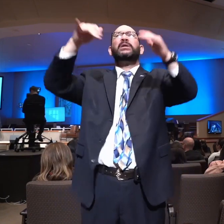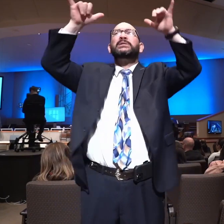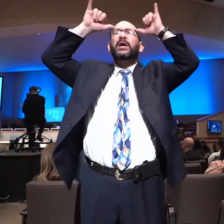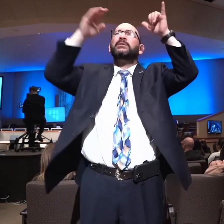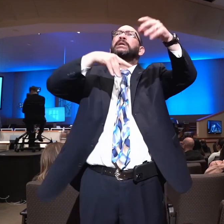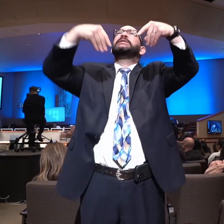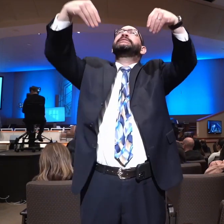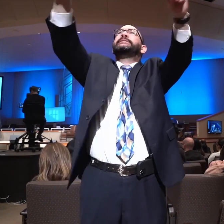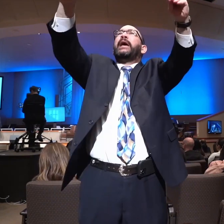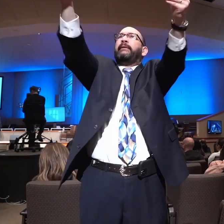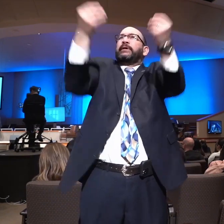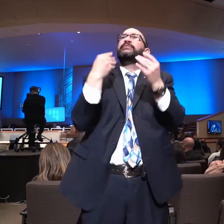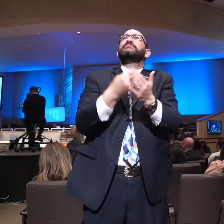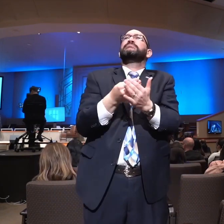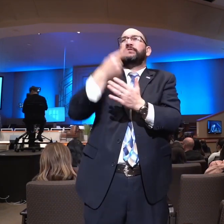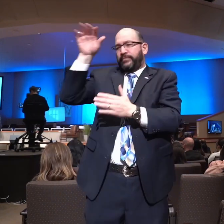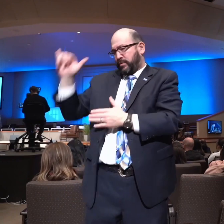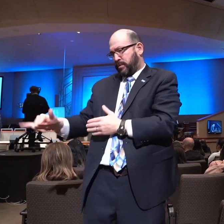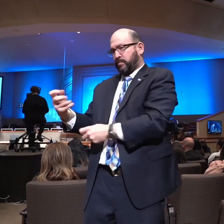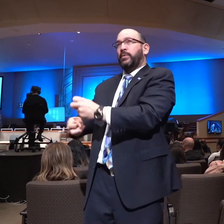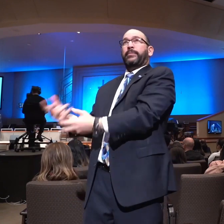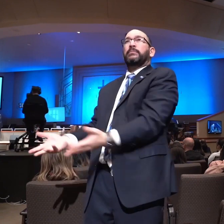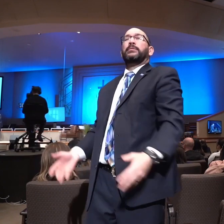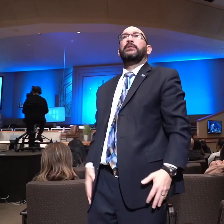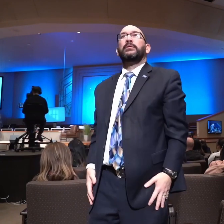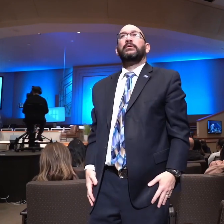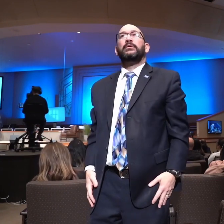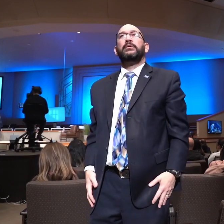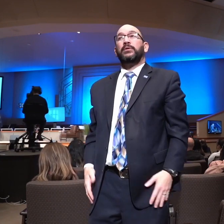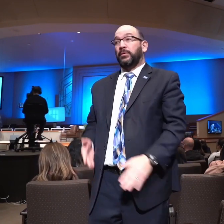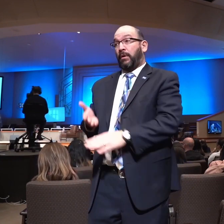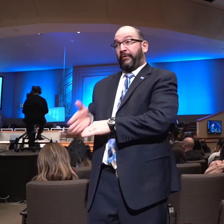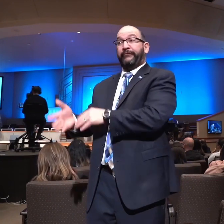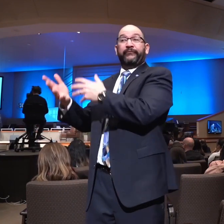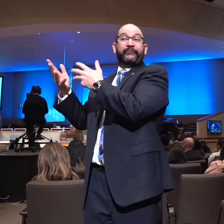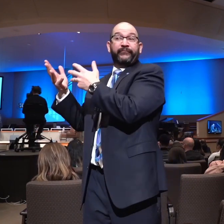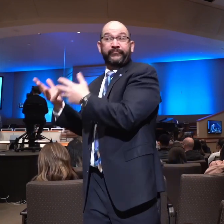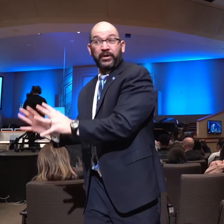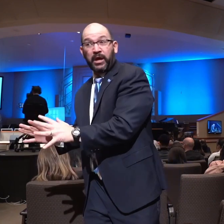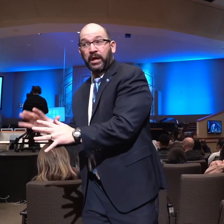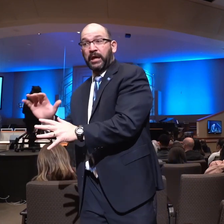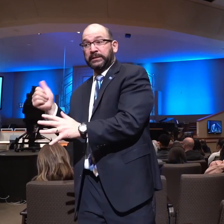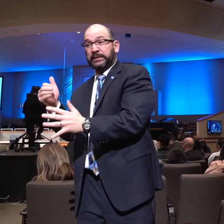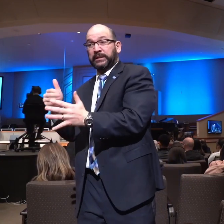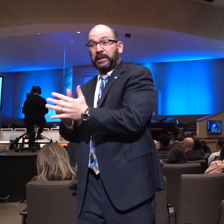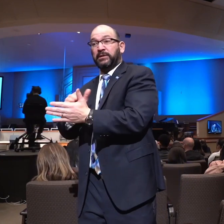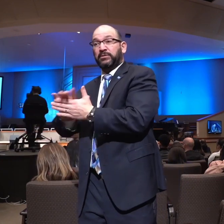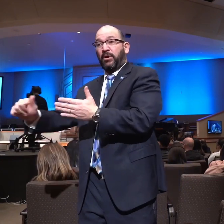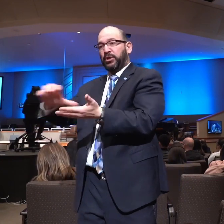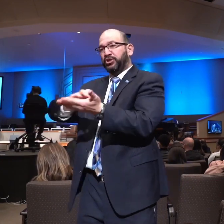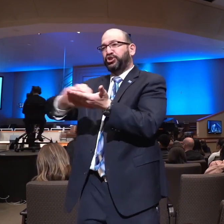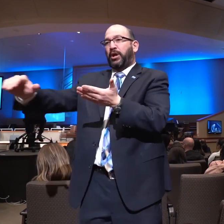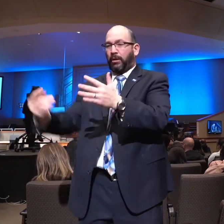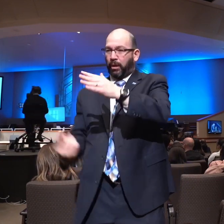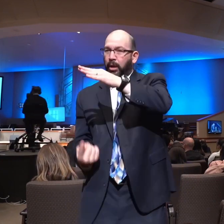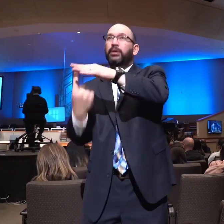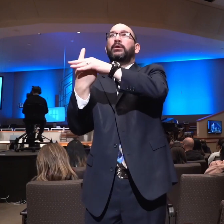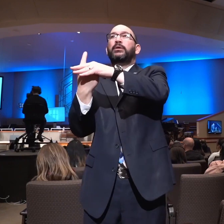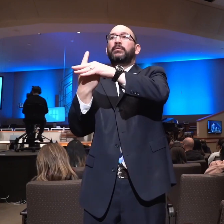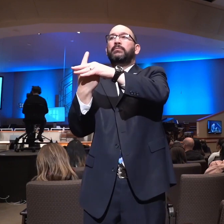to help us meet this need. Shortly after the prayer meeting, a check for $10,000 arrived at the school sent days earlier by